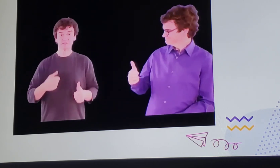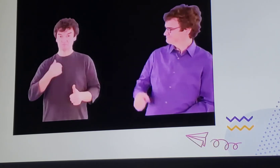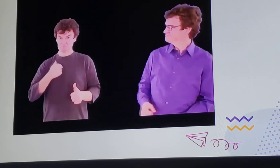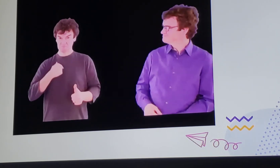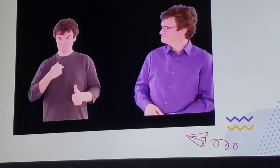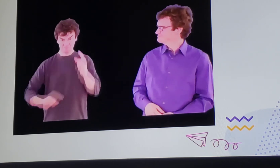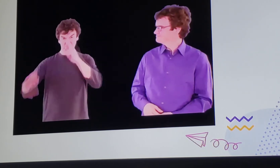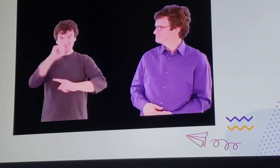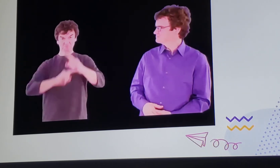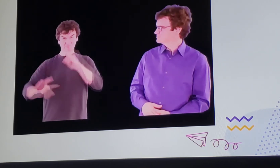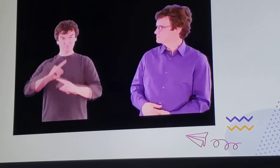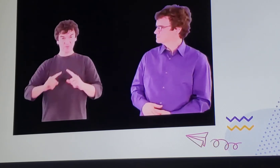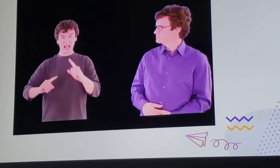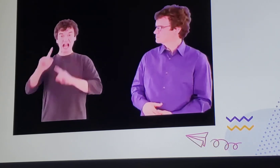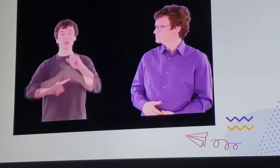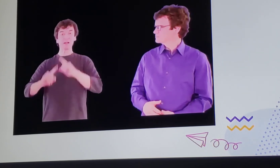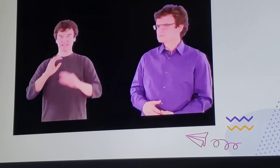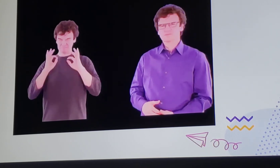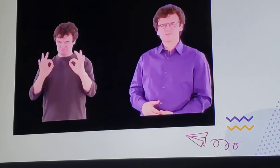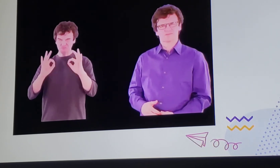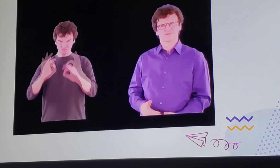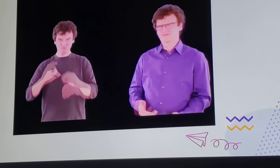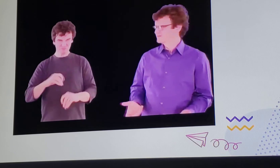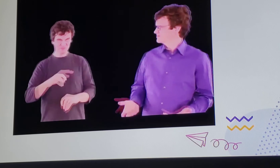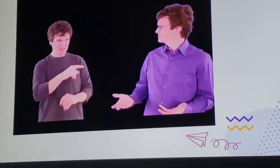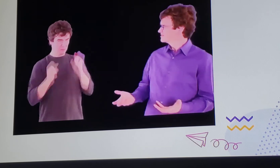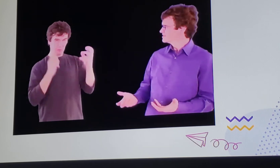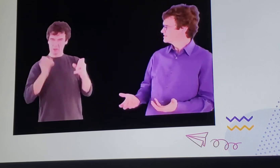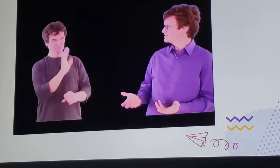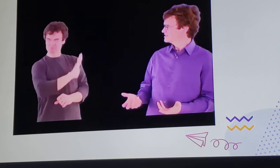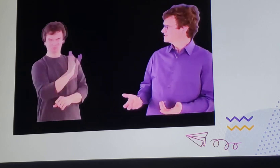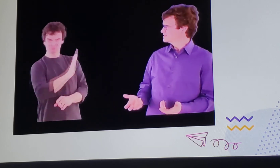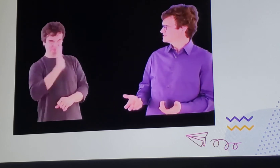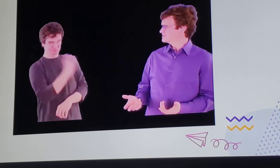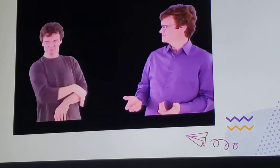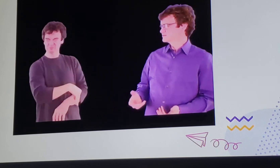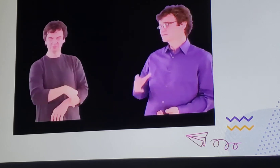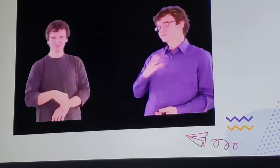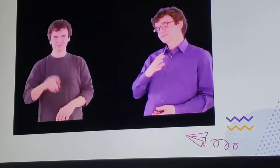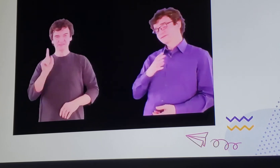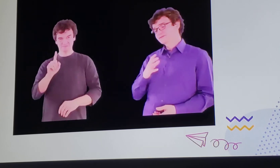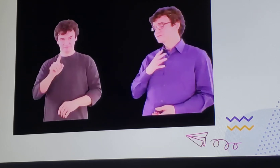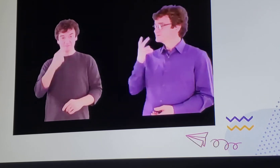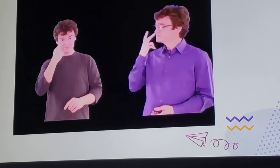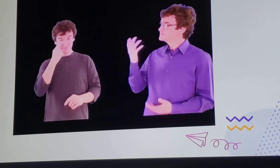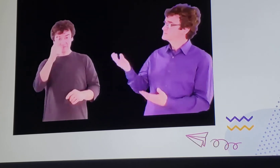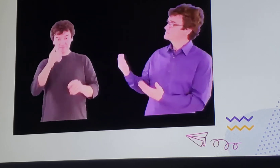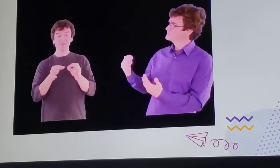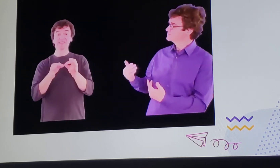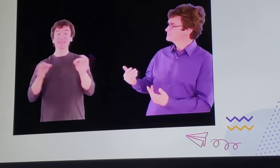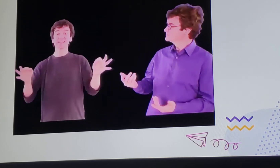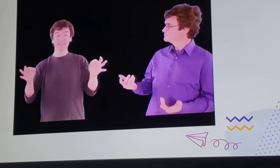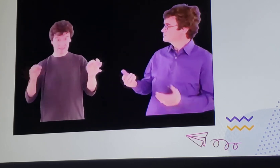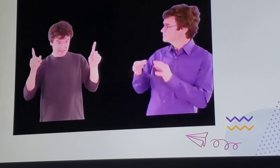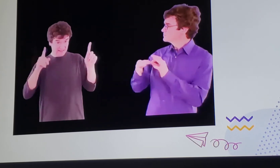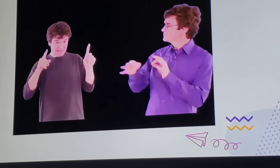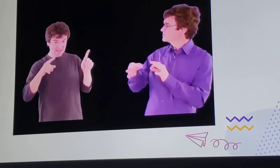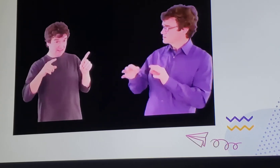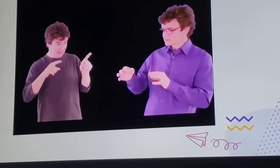Okay, I'm going to be signing perfectly. He doesn't know what he's talking about. Okay, fine. Let's see. I'm going to do a